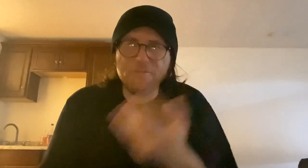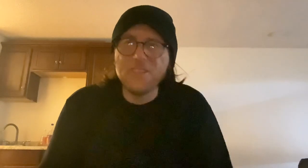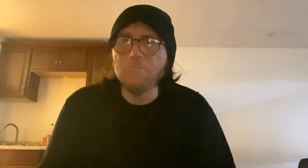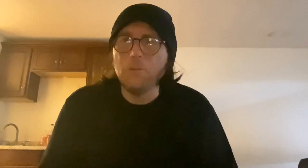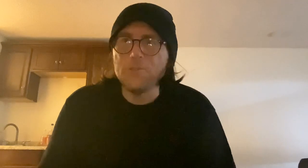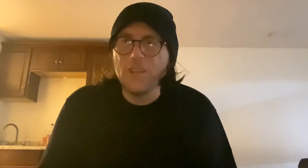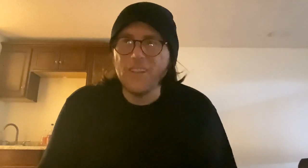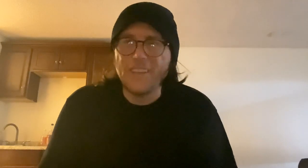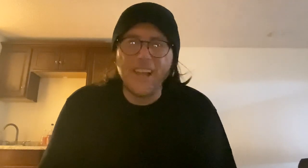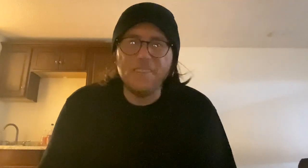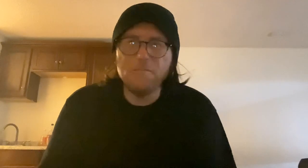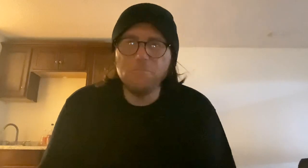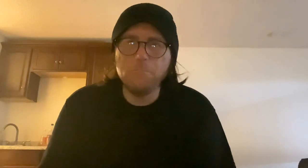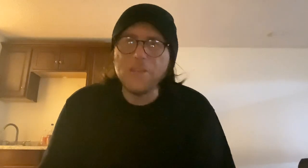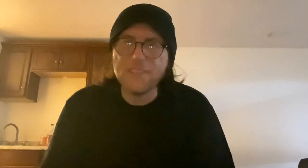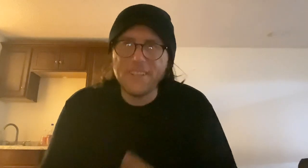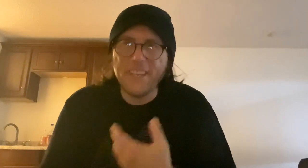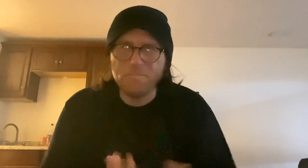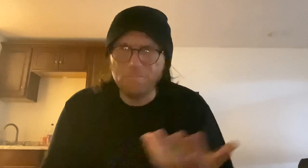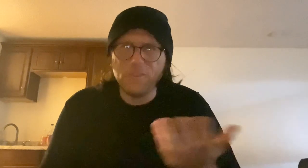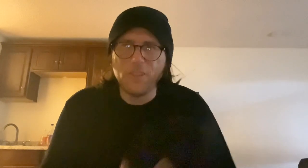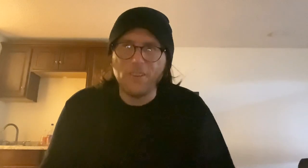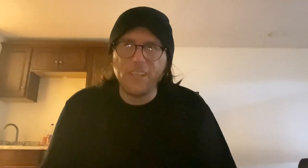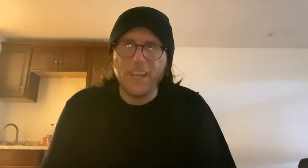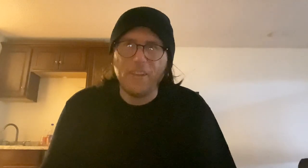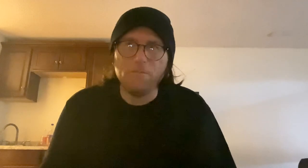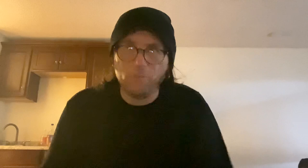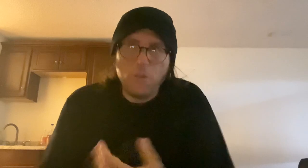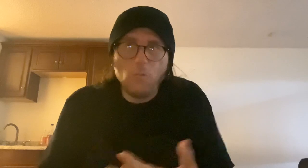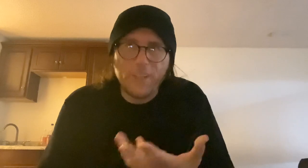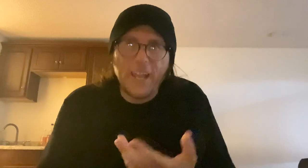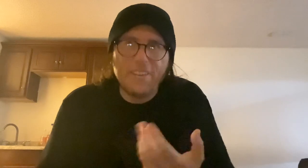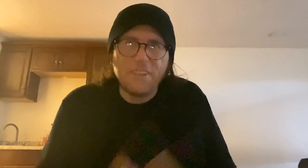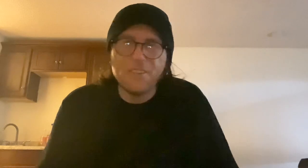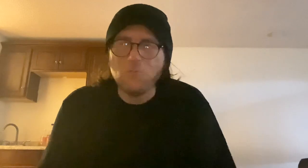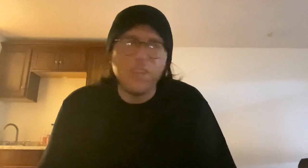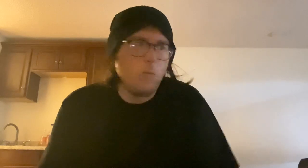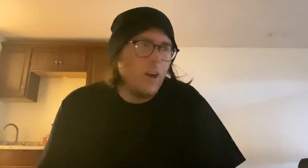some bullshit like that. Basically, they're getting free work out of you is what they want.